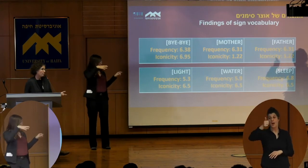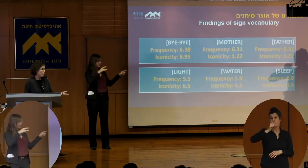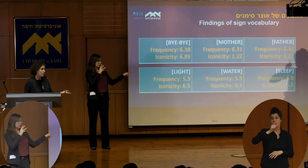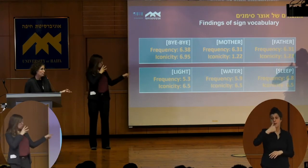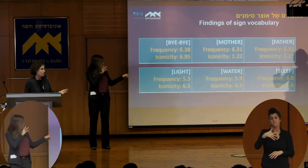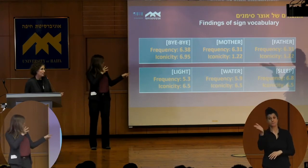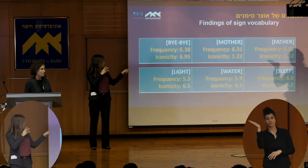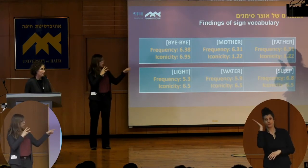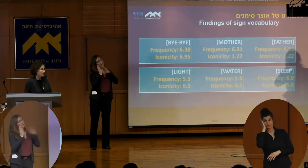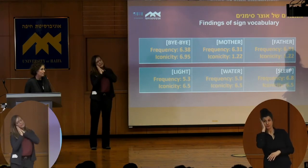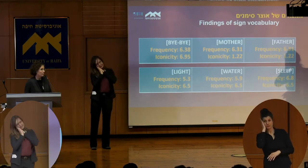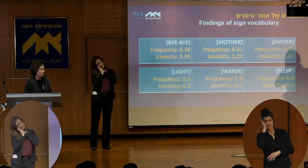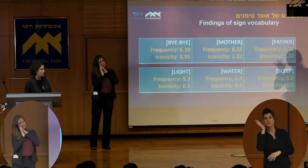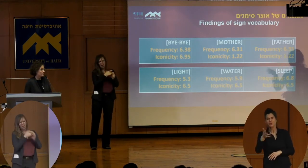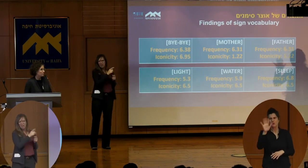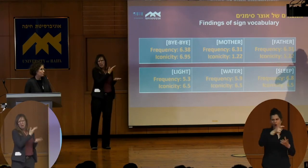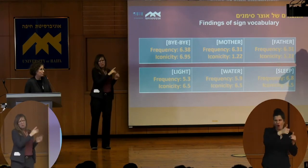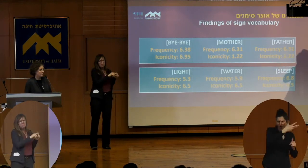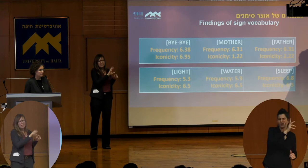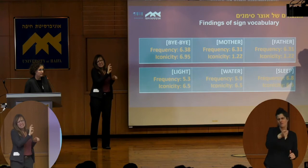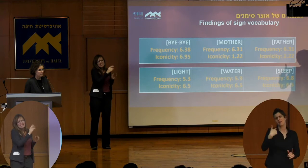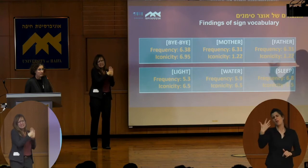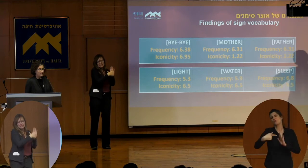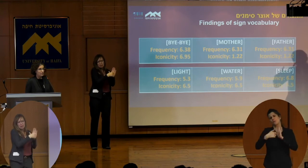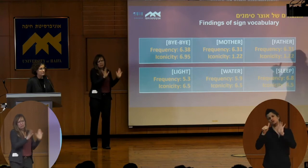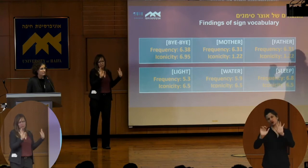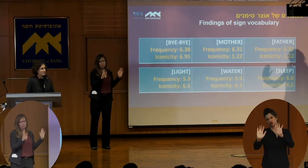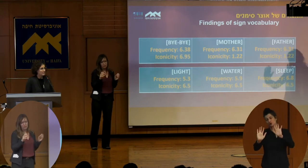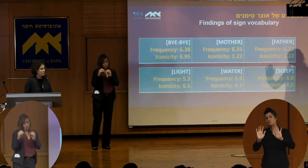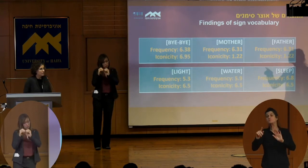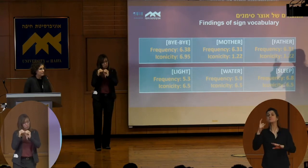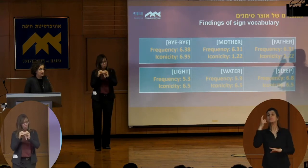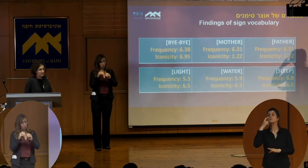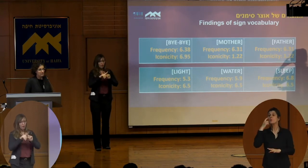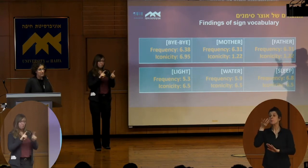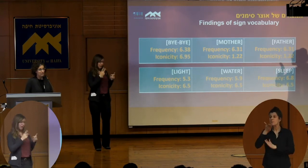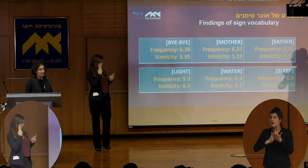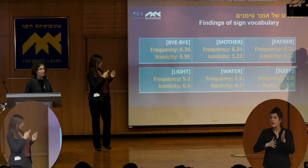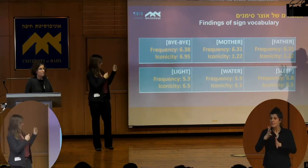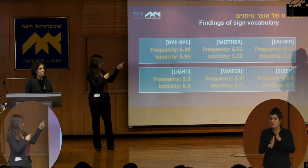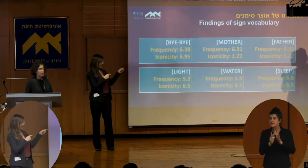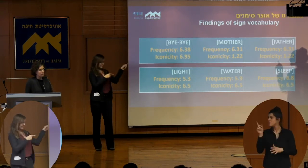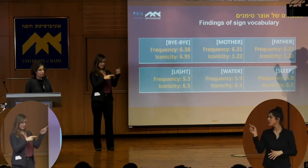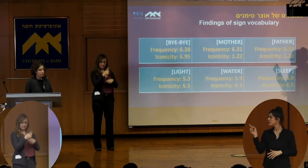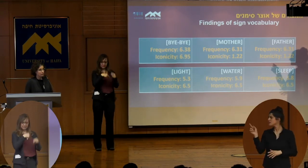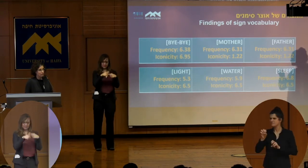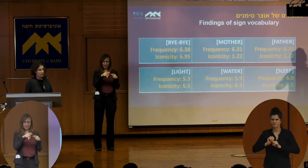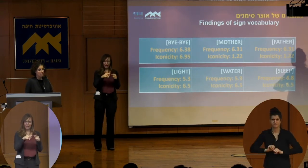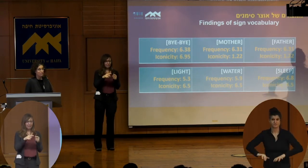We just gave here an example of six first signs. You can see that some of these signs are very frequent and